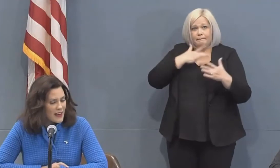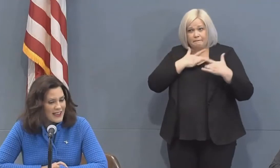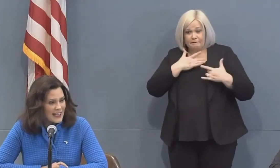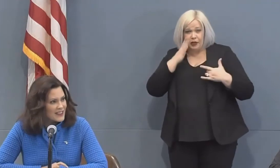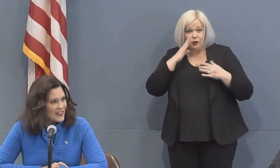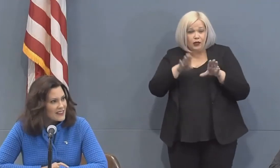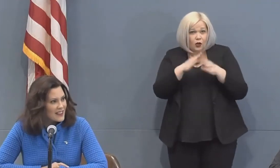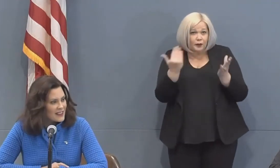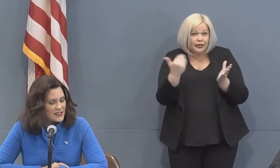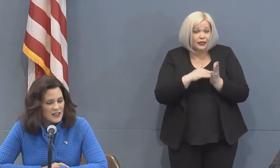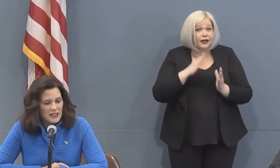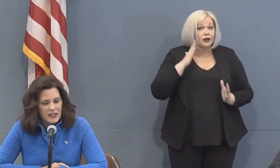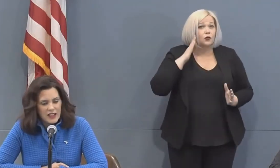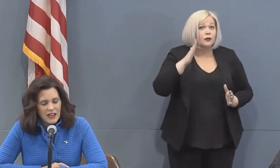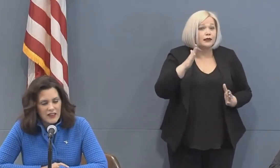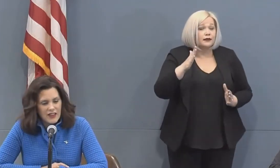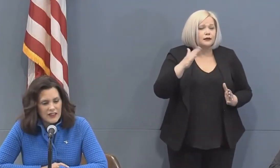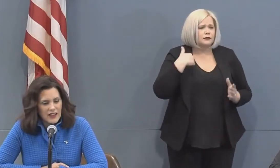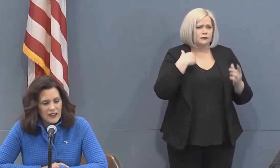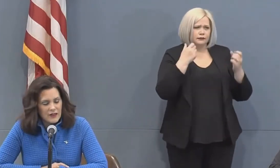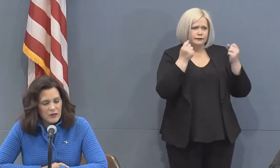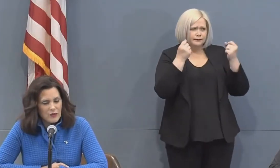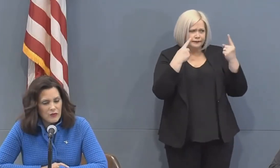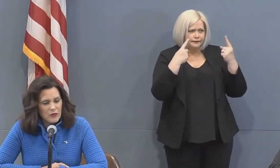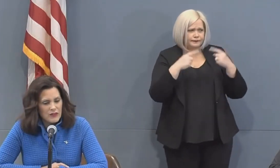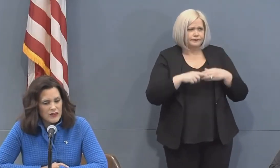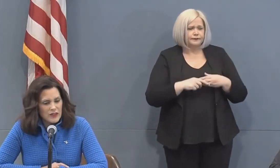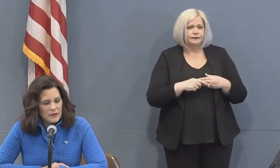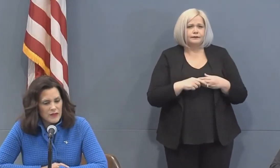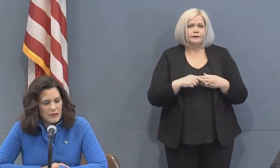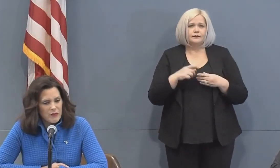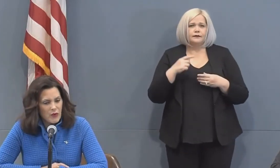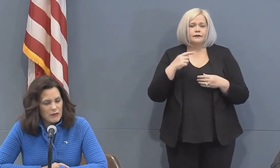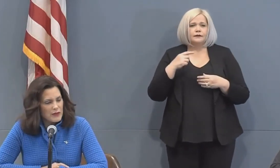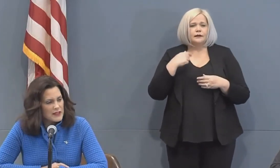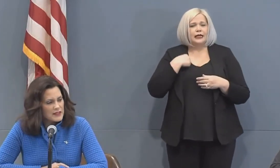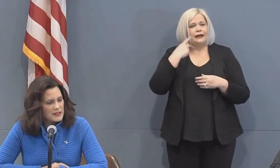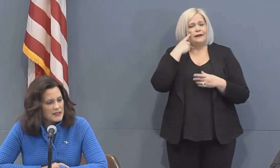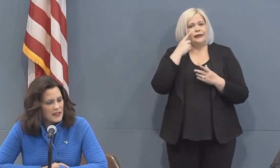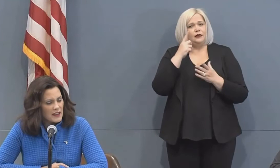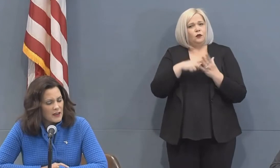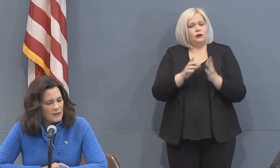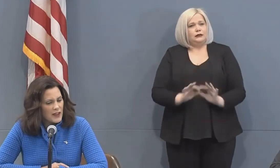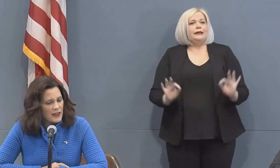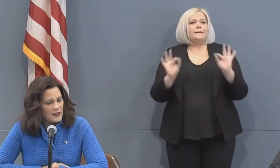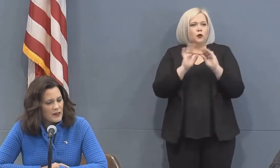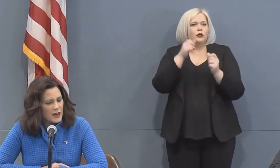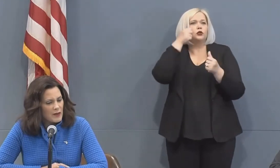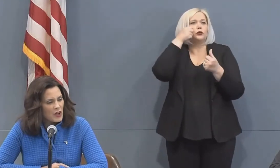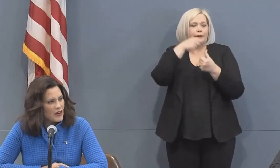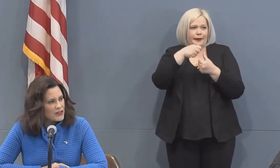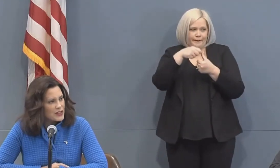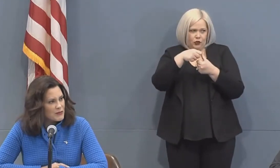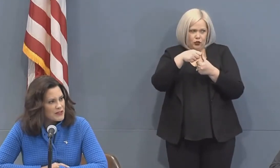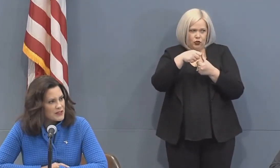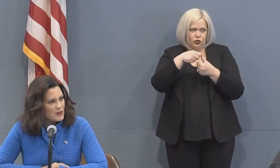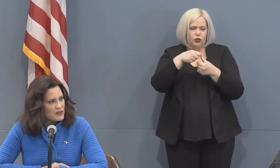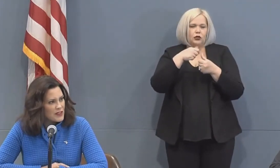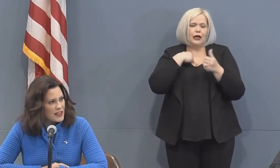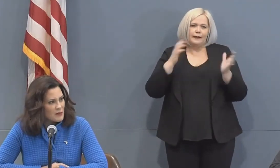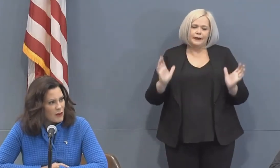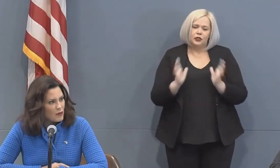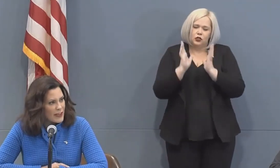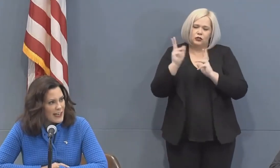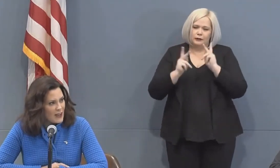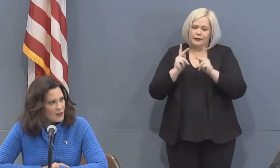something I get that and I think that one of the important pieces that I'm encouraging business